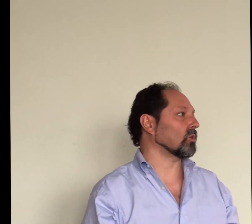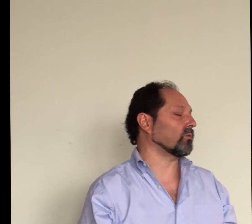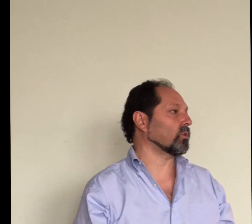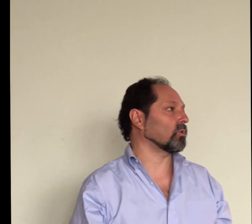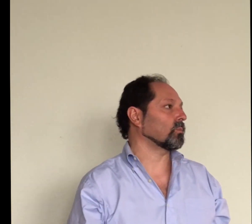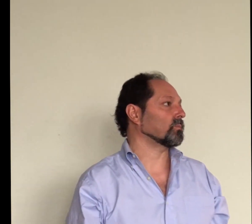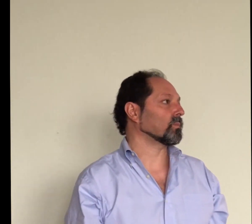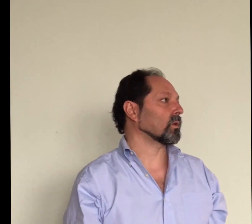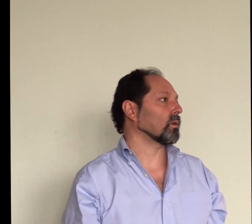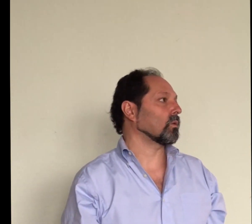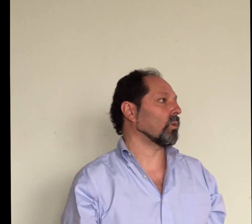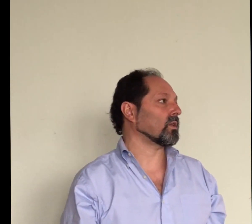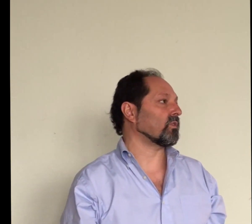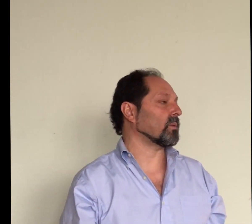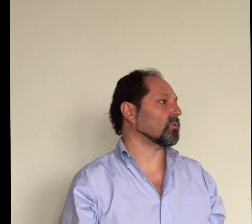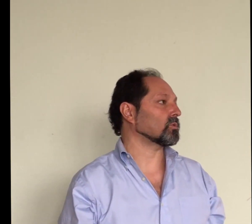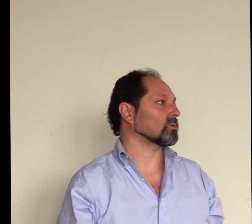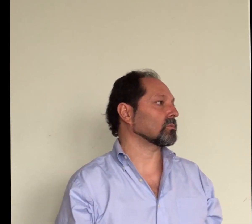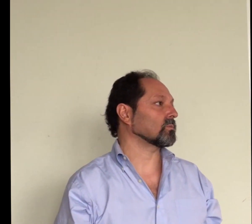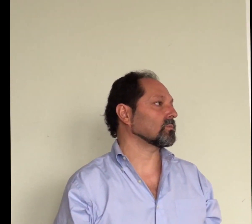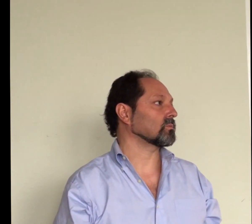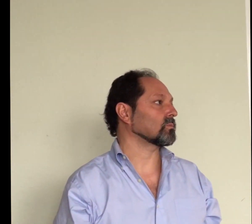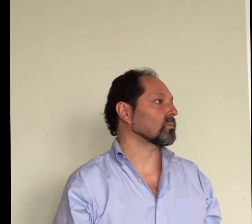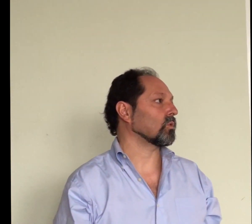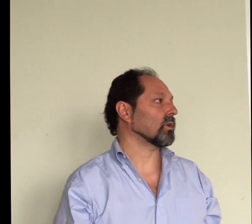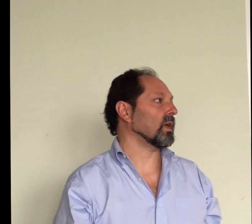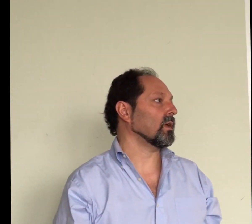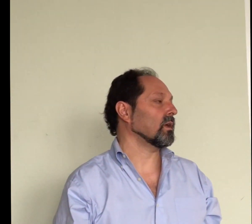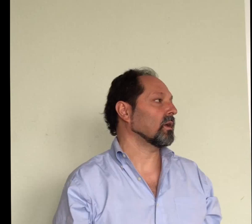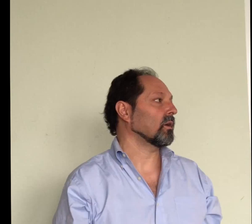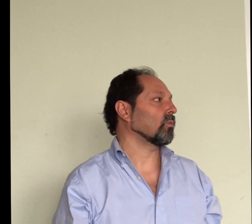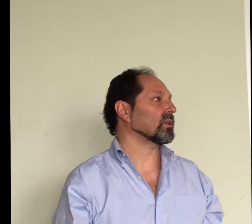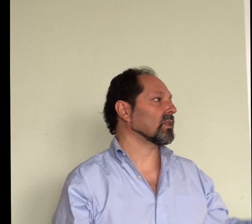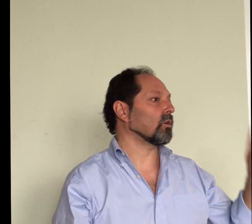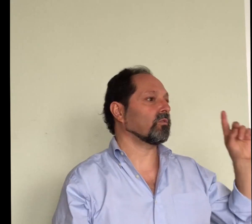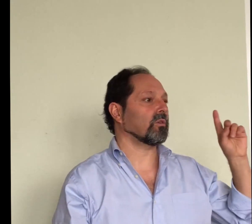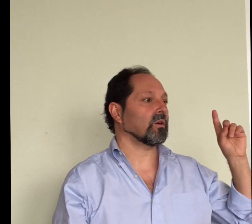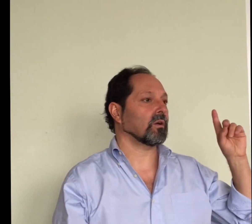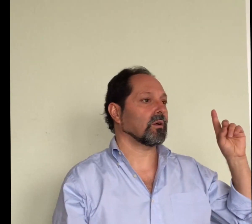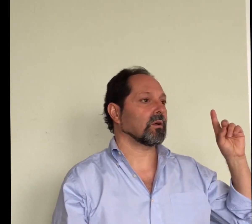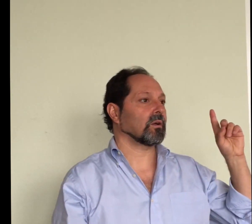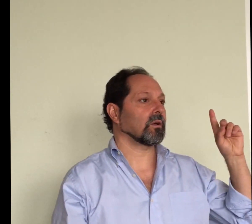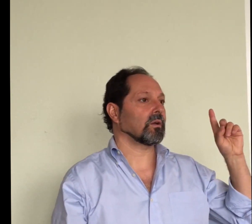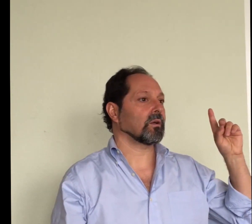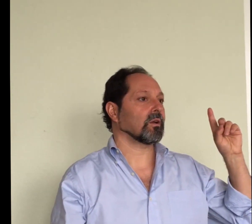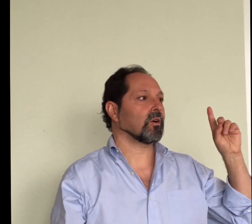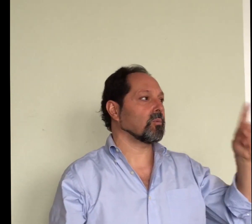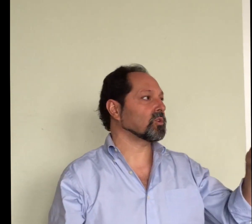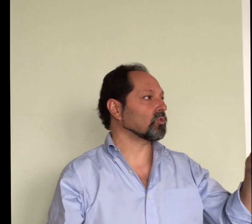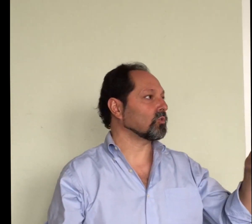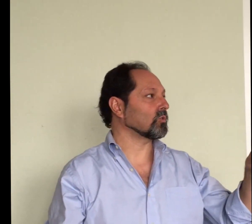of the white fibers okay what kind of commissure do you